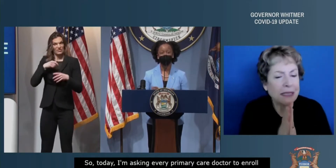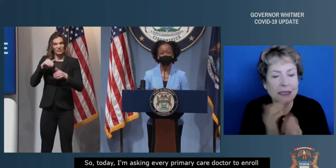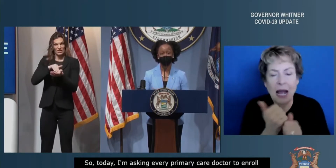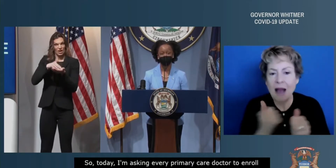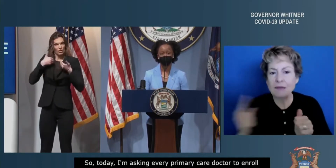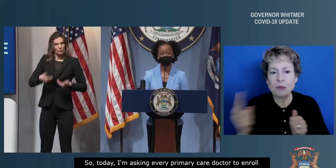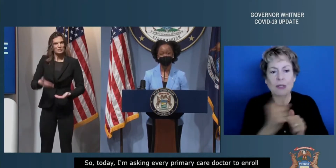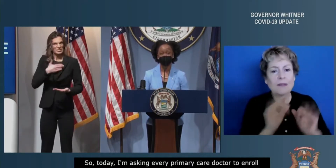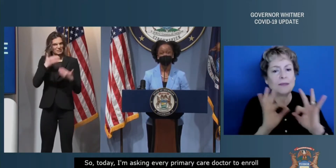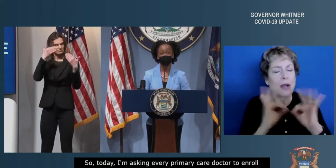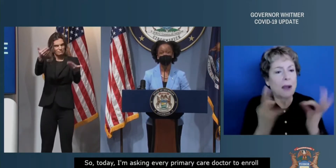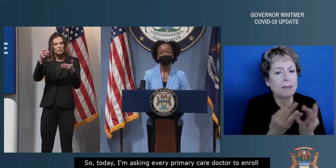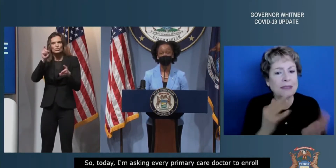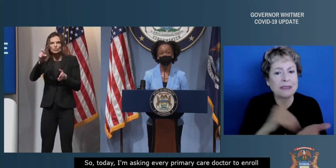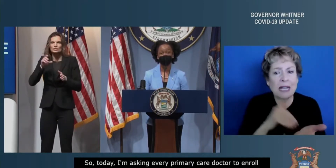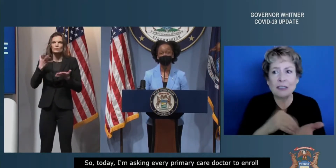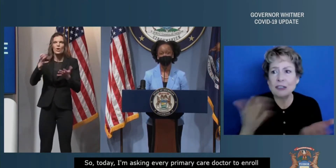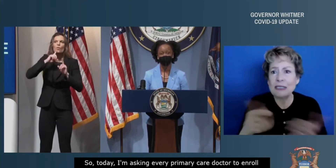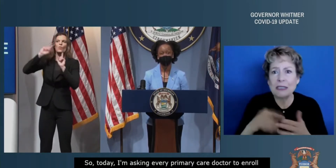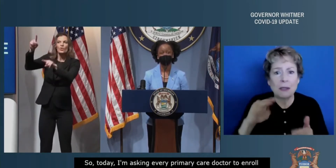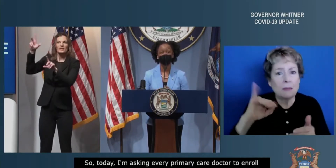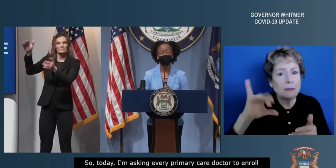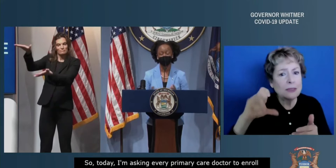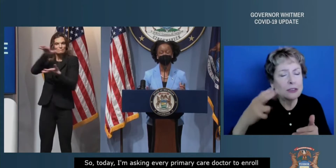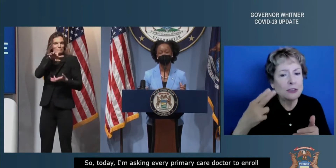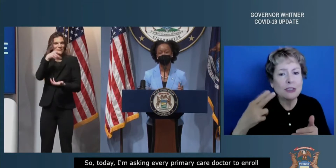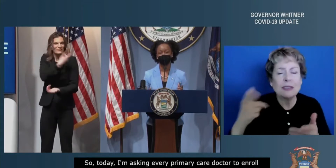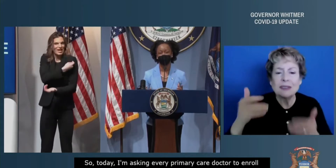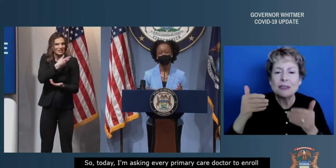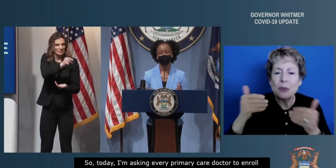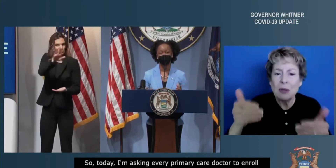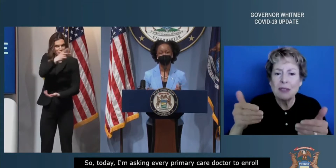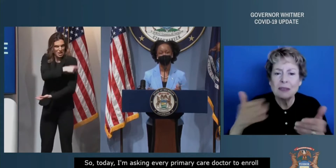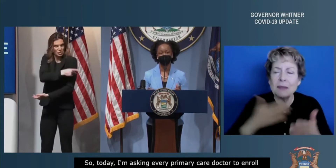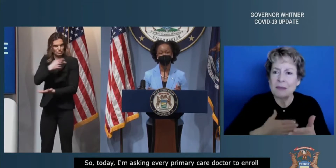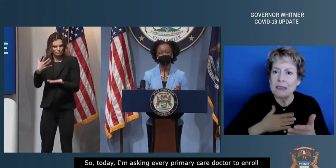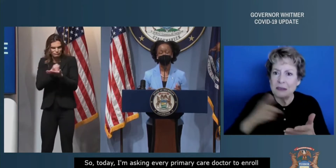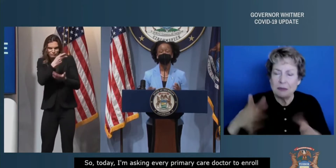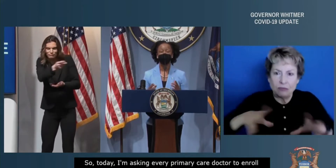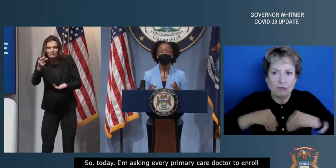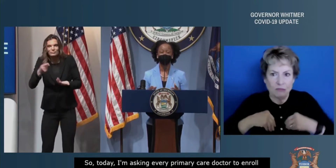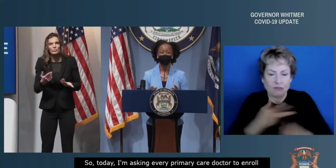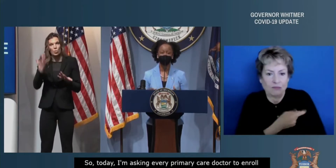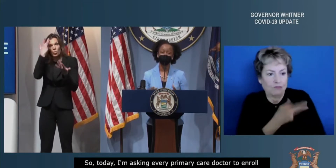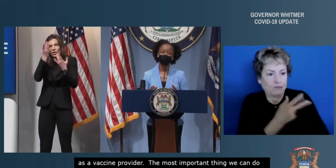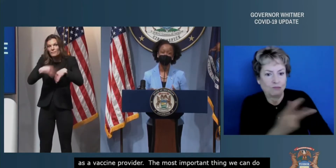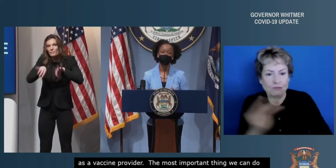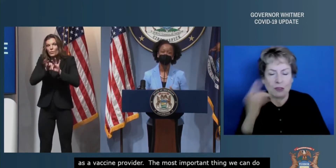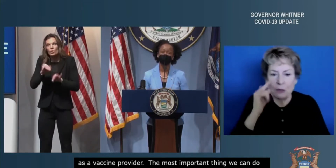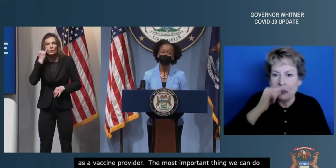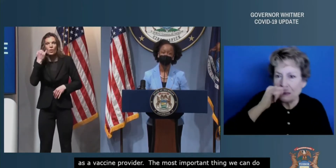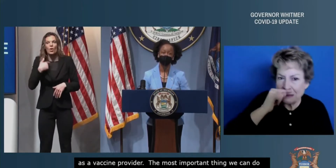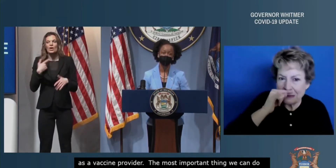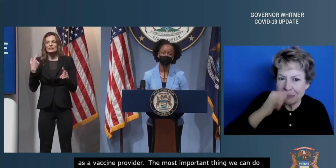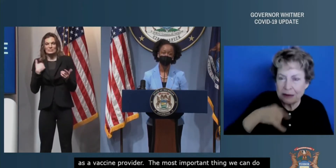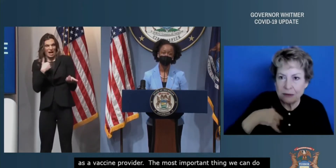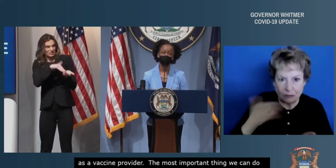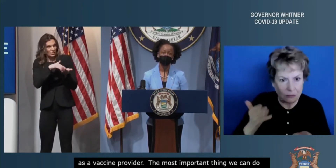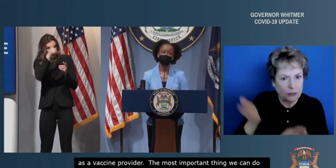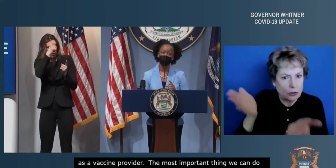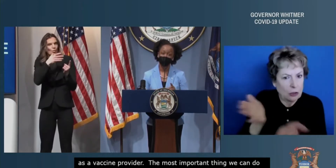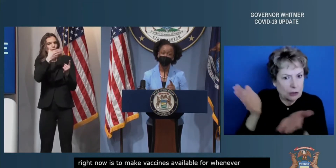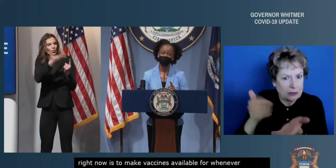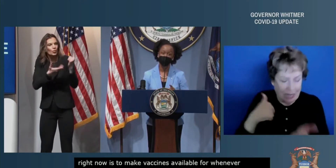we can do right now is to make vaccines available for whenever someone is ready. We know that patients trust their